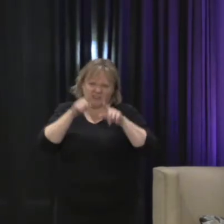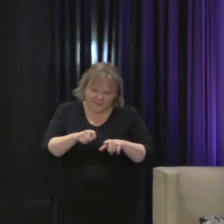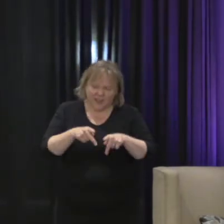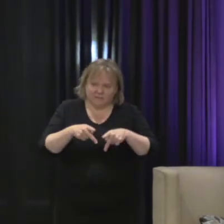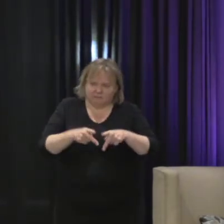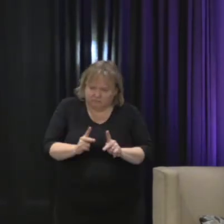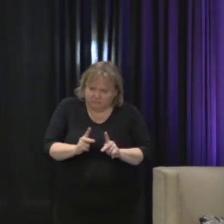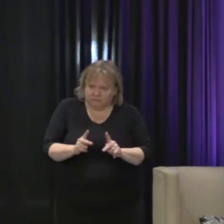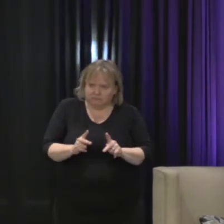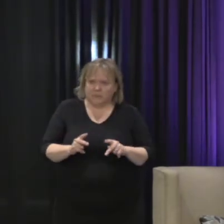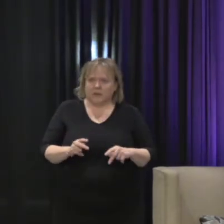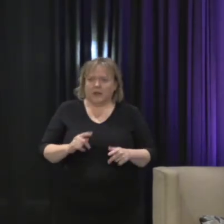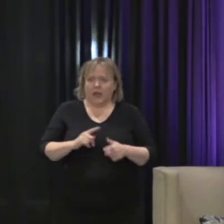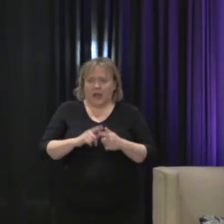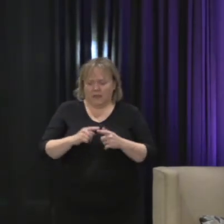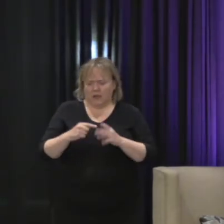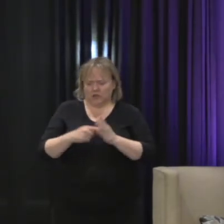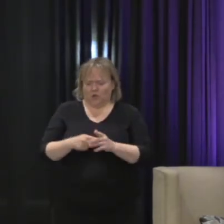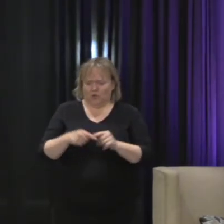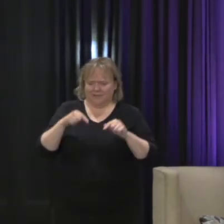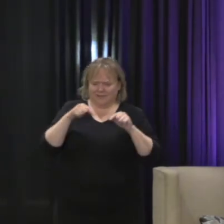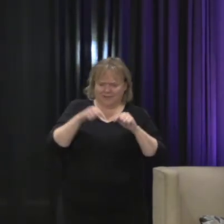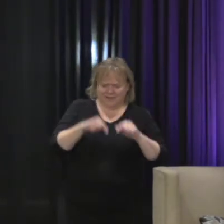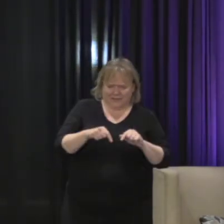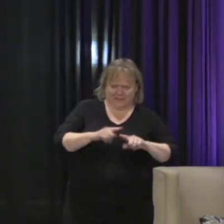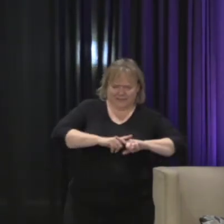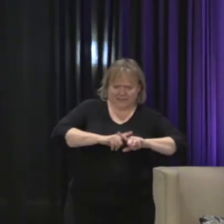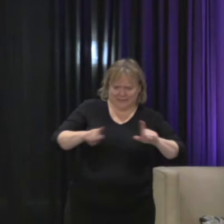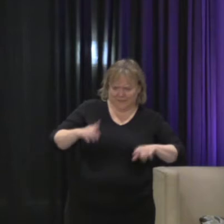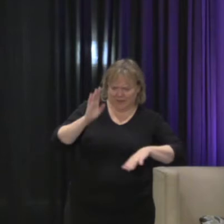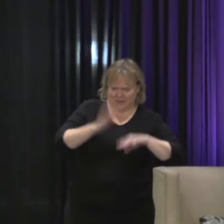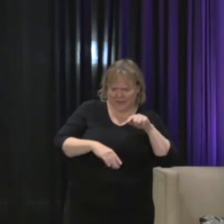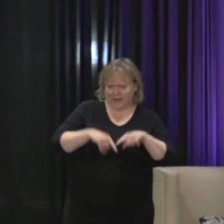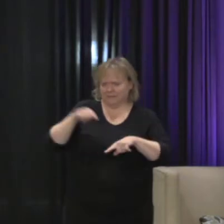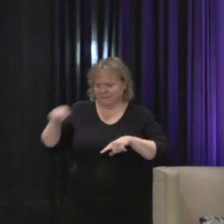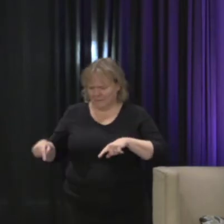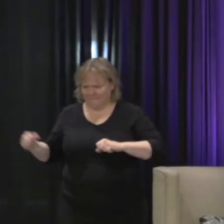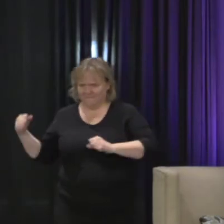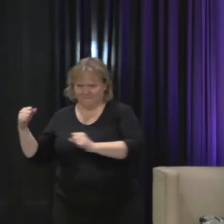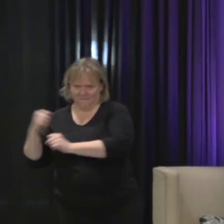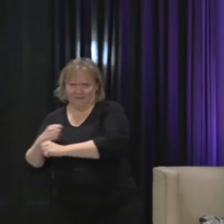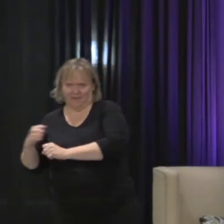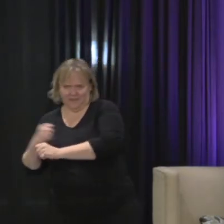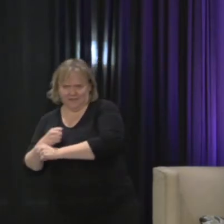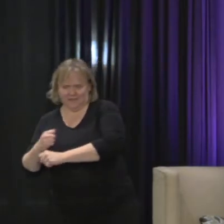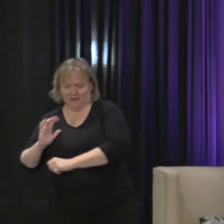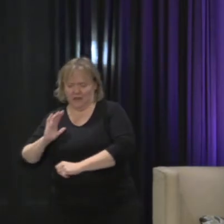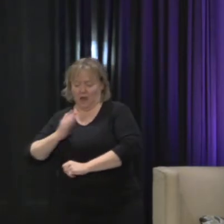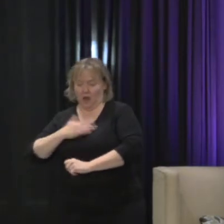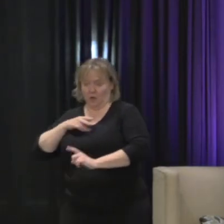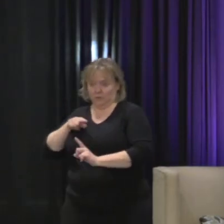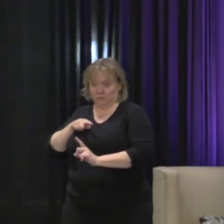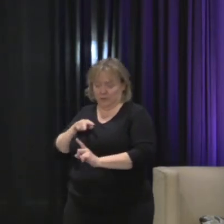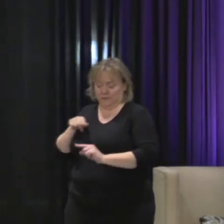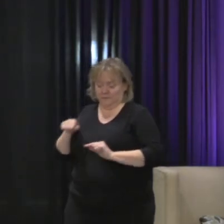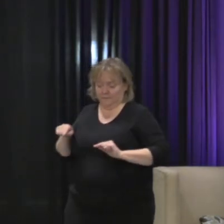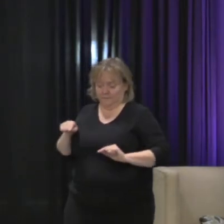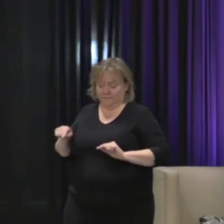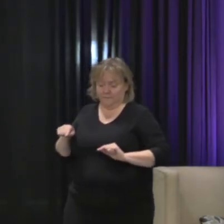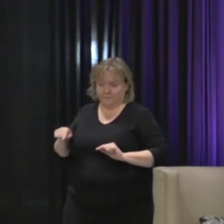kind of differentiate this from violence in your viewpoint, right? And I mean,